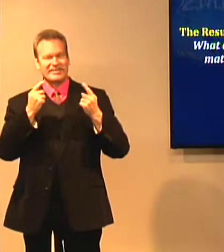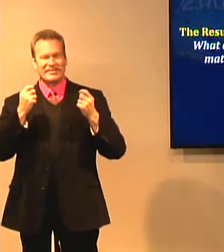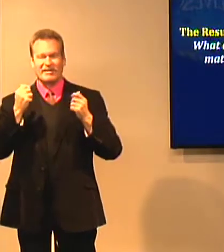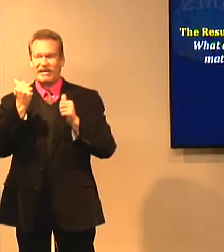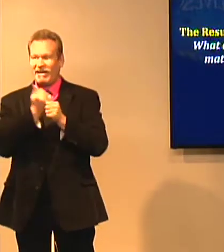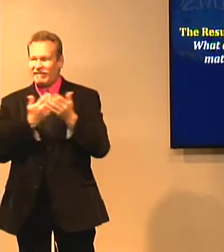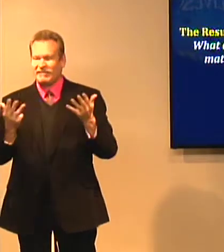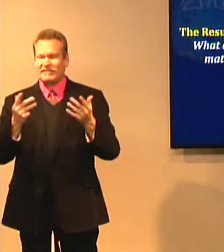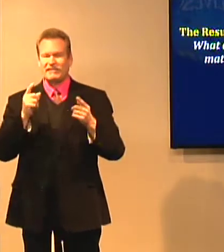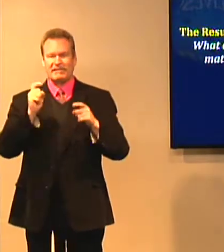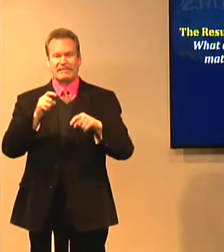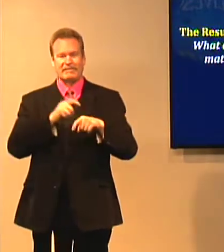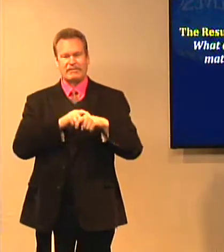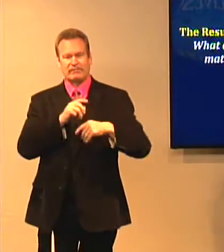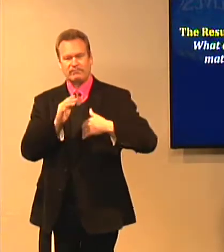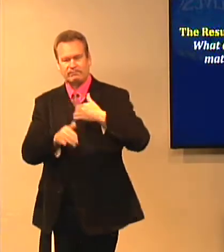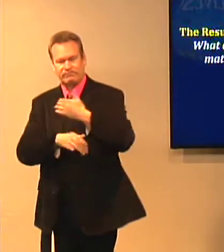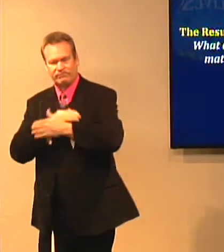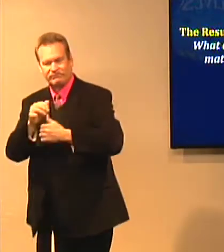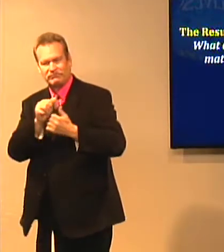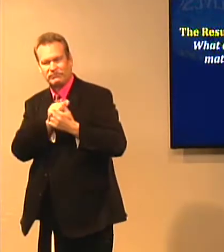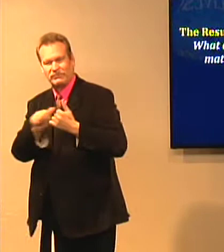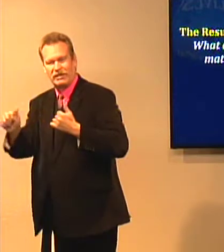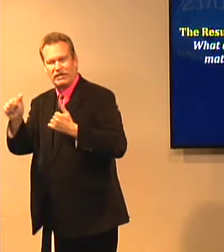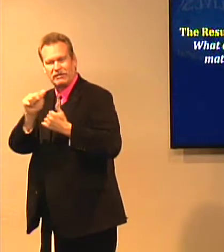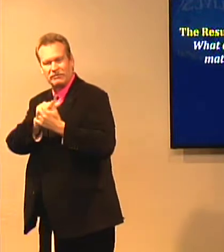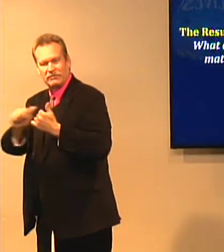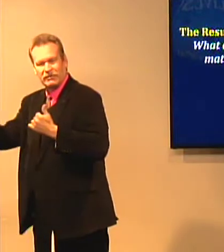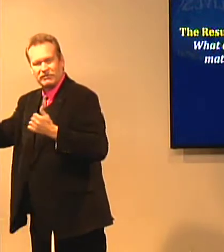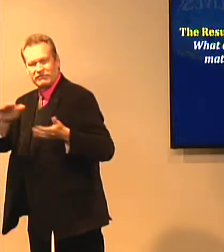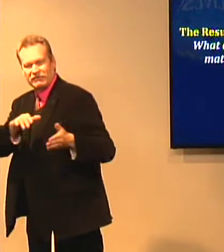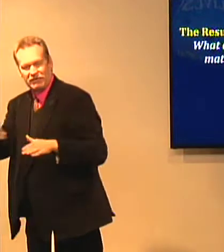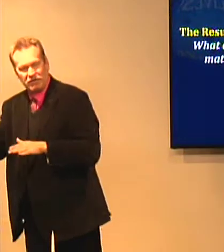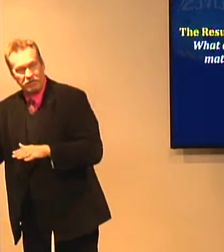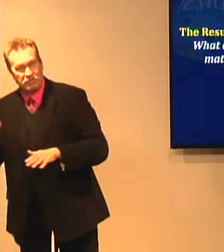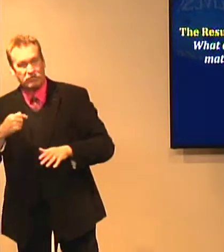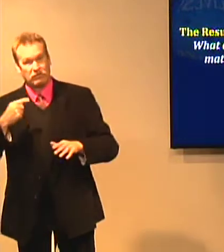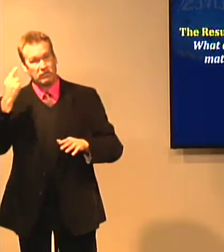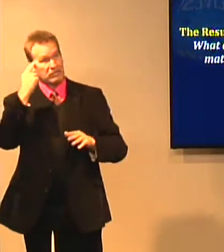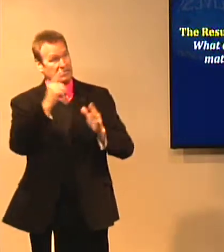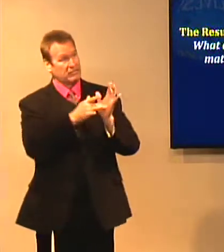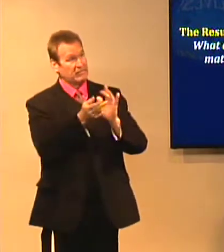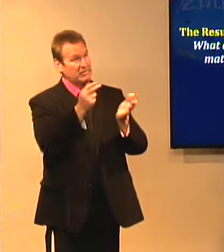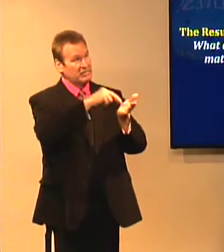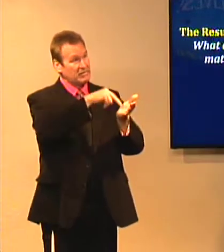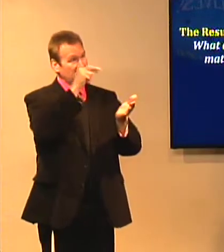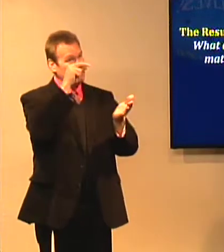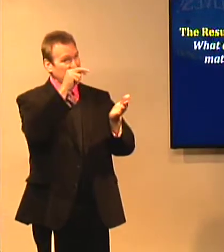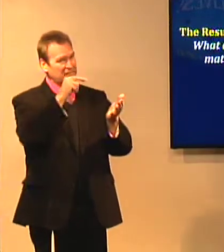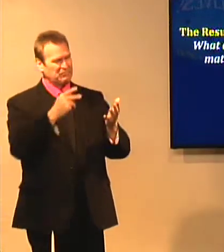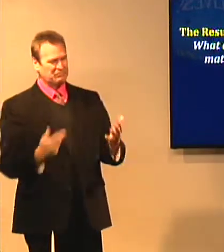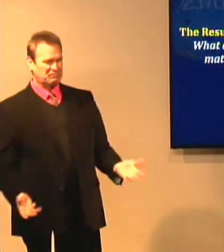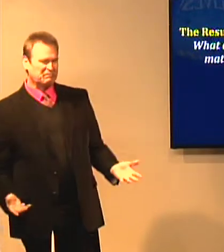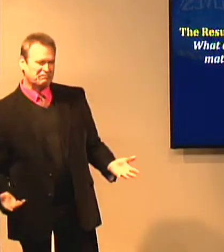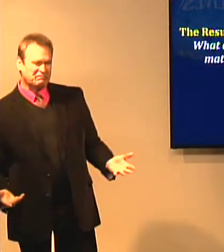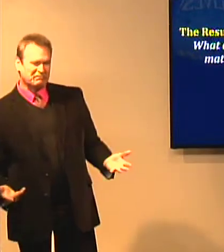to this day. Eight of them have passed away. So this idea of resurrection,